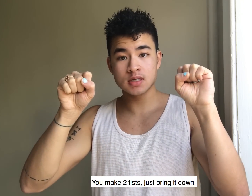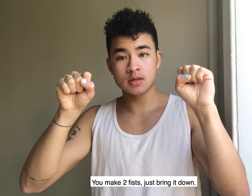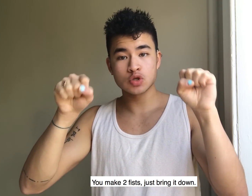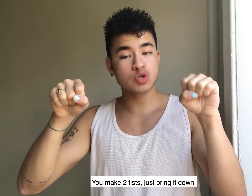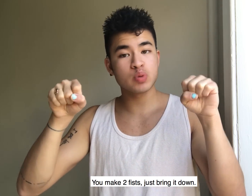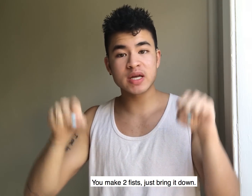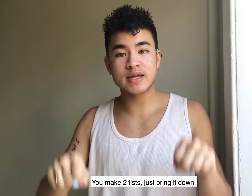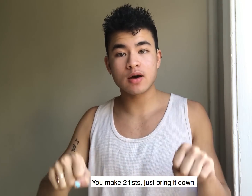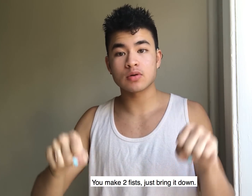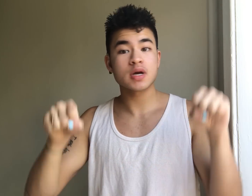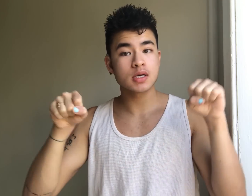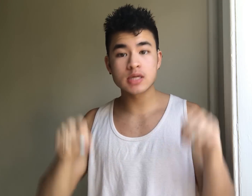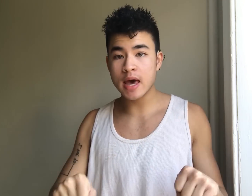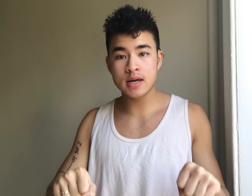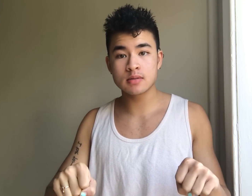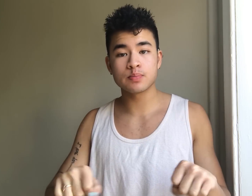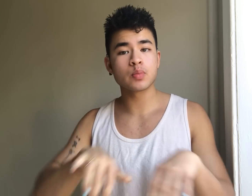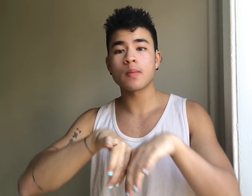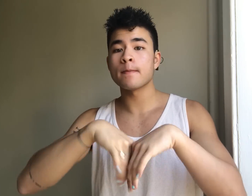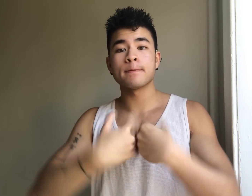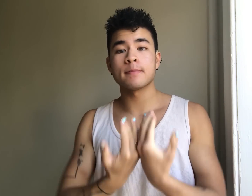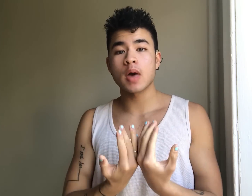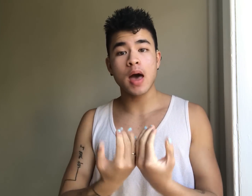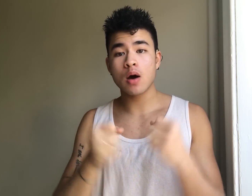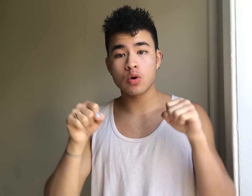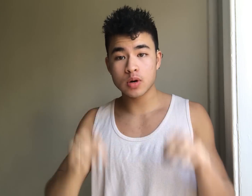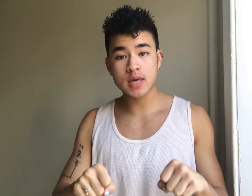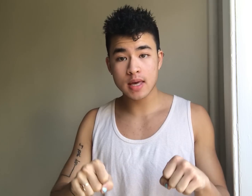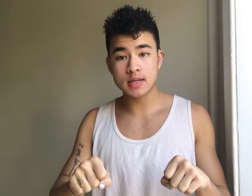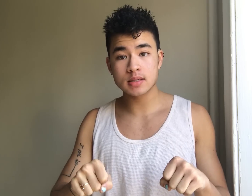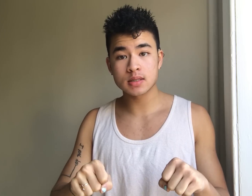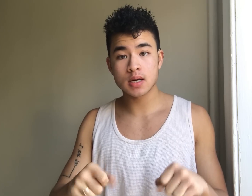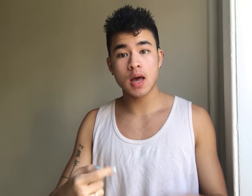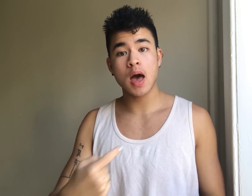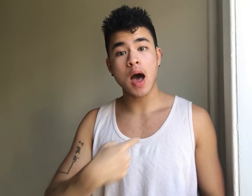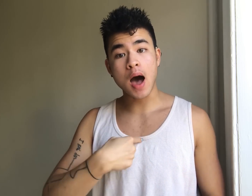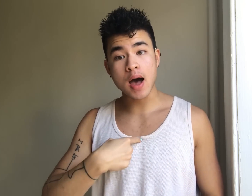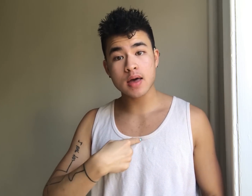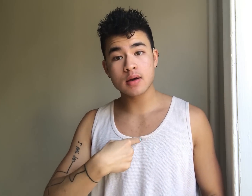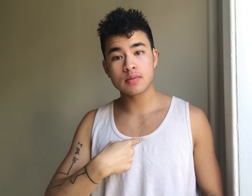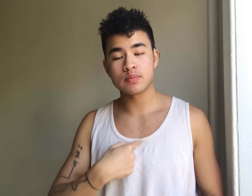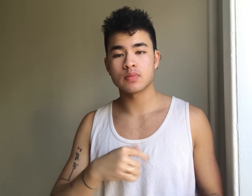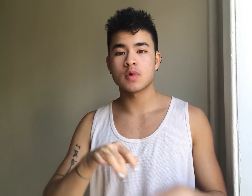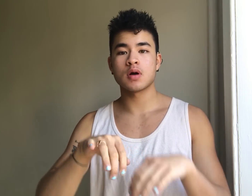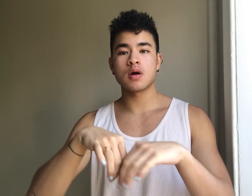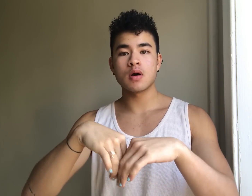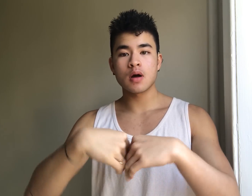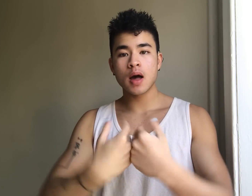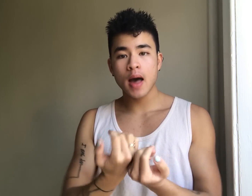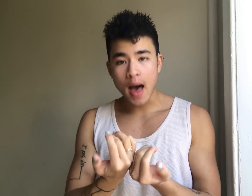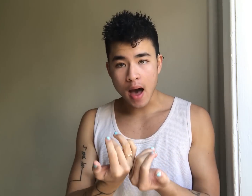just bring it down can how can I how